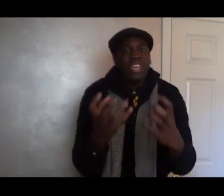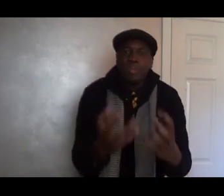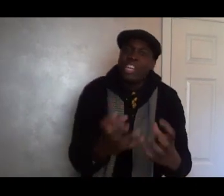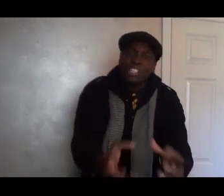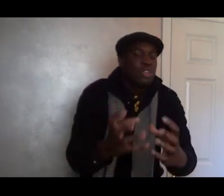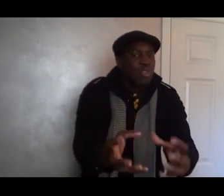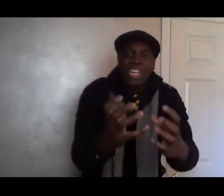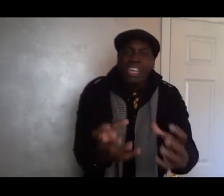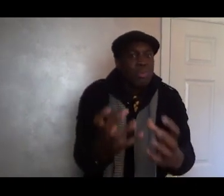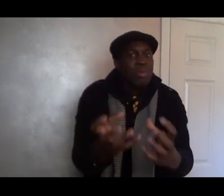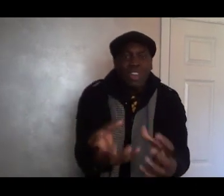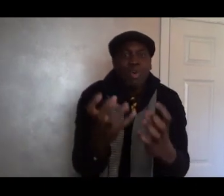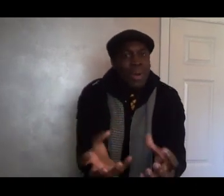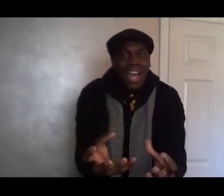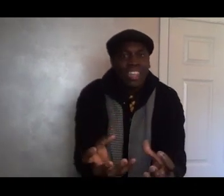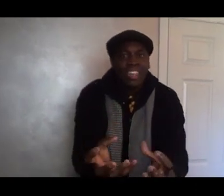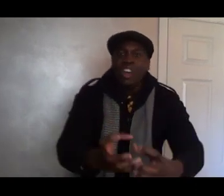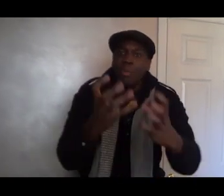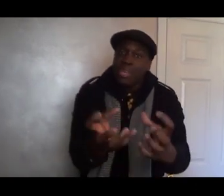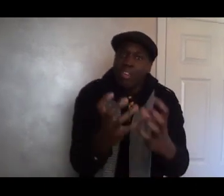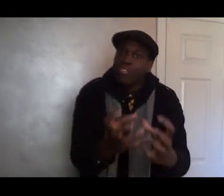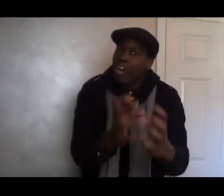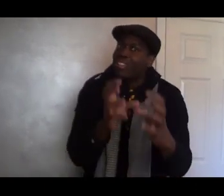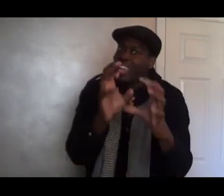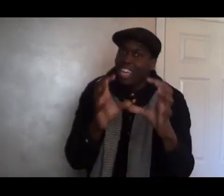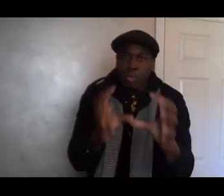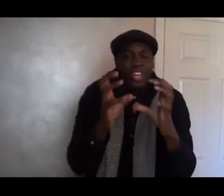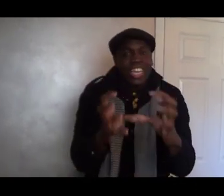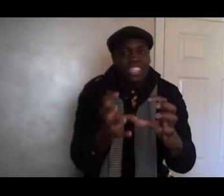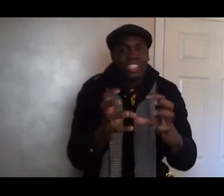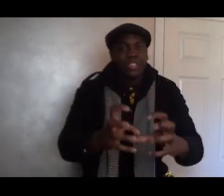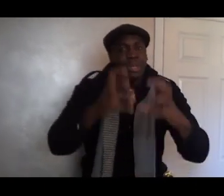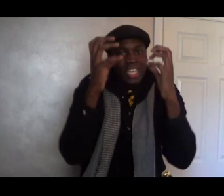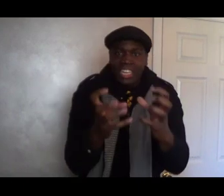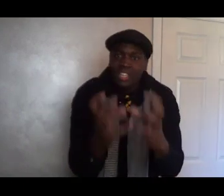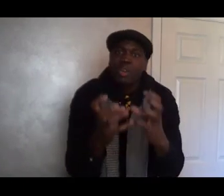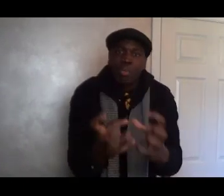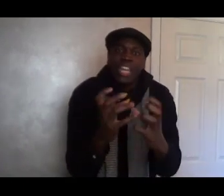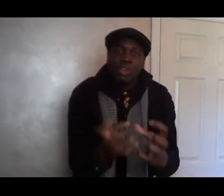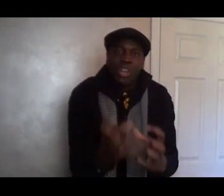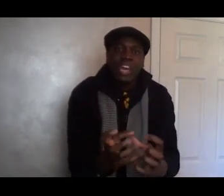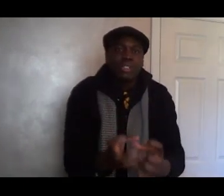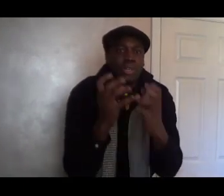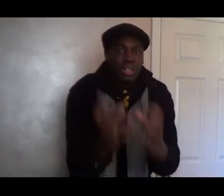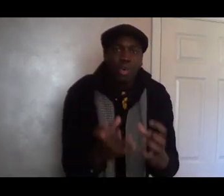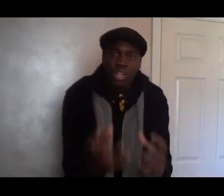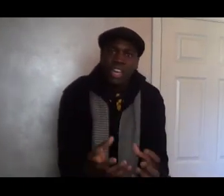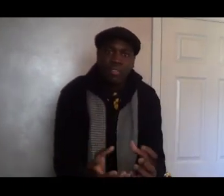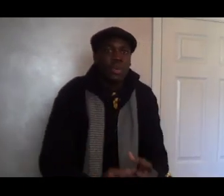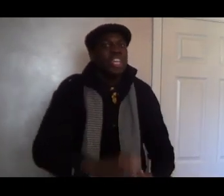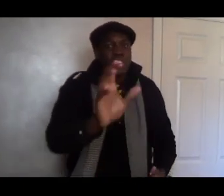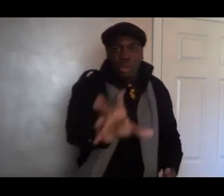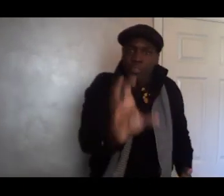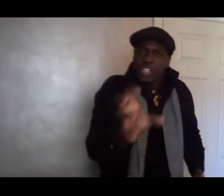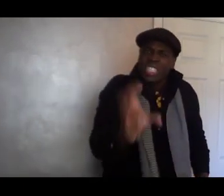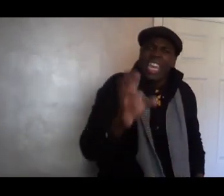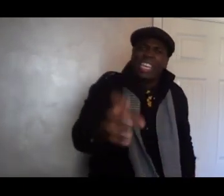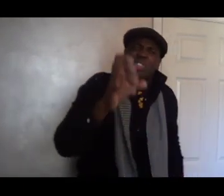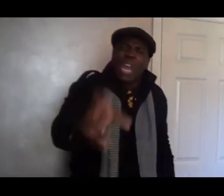Because you don't need to be with nobody or be involved in any relationship that's going to bring you down to a lower level. So the first thing is, got